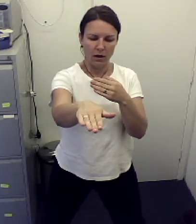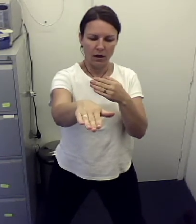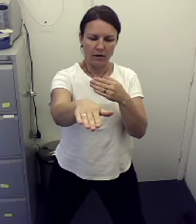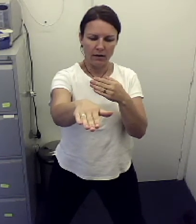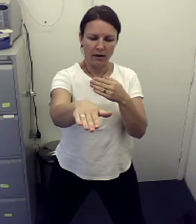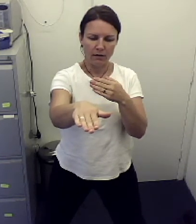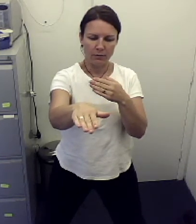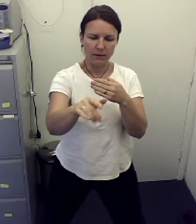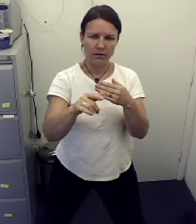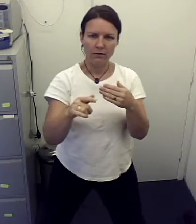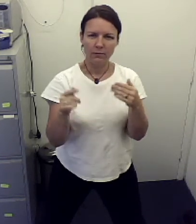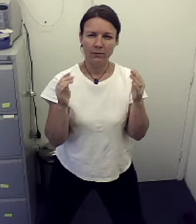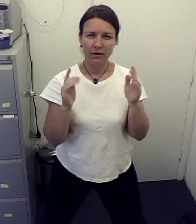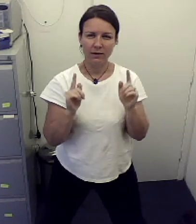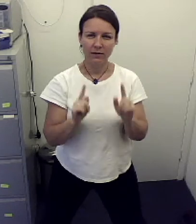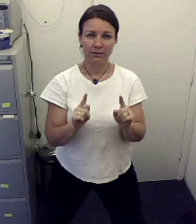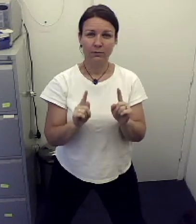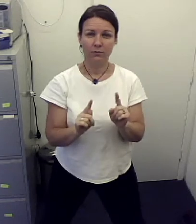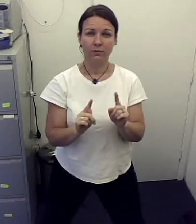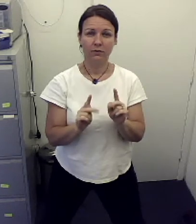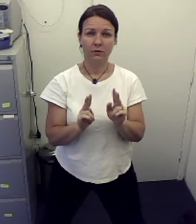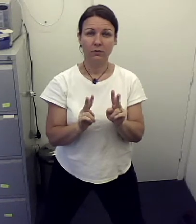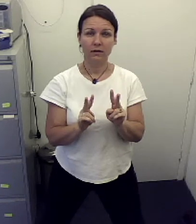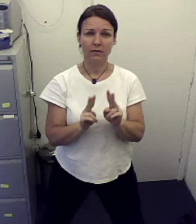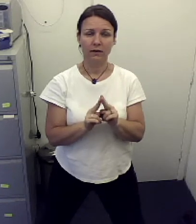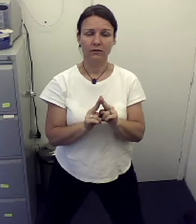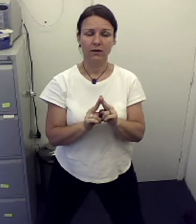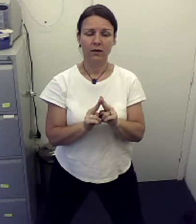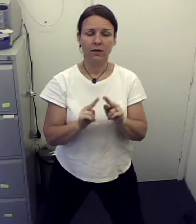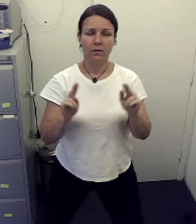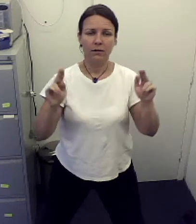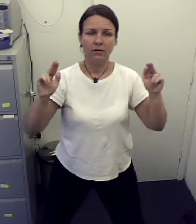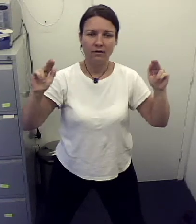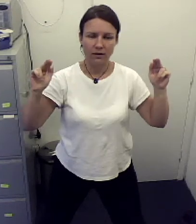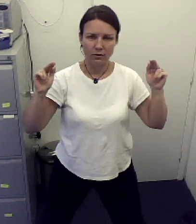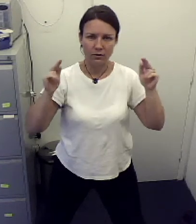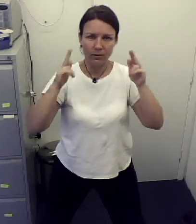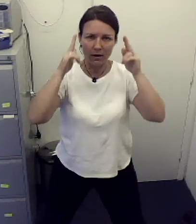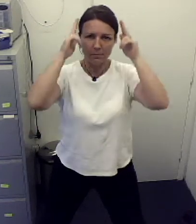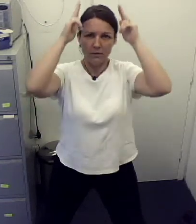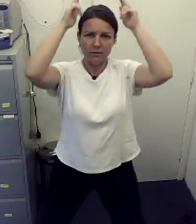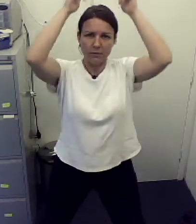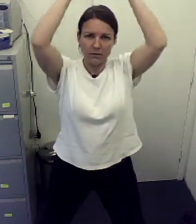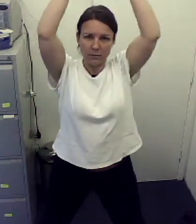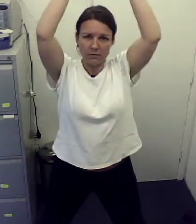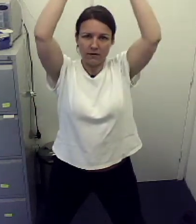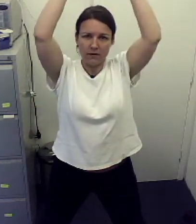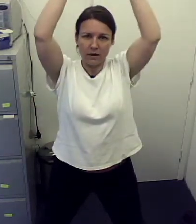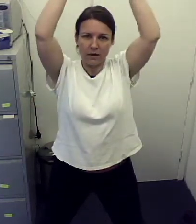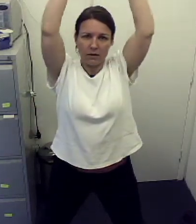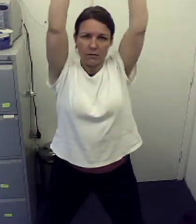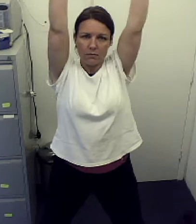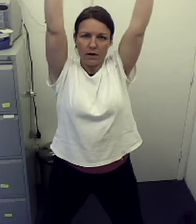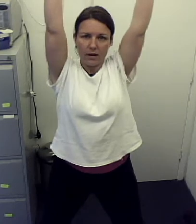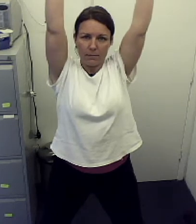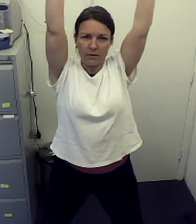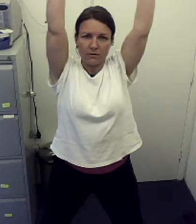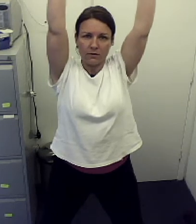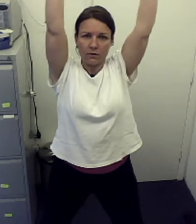And now what we're going to do is we're going to connect to two things actually. We're going to take a tube up from the top of the sphere. Right up into